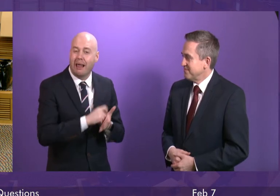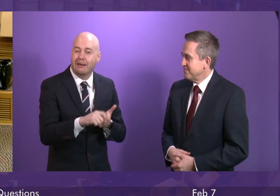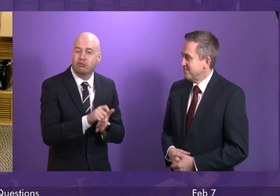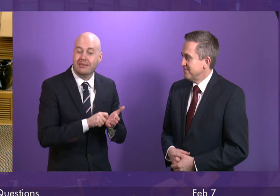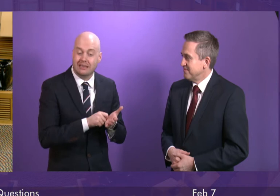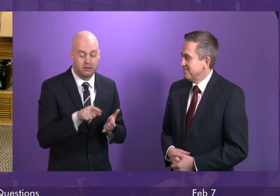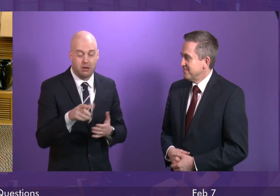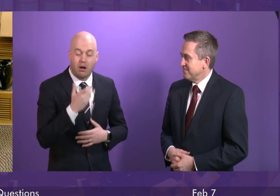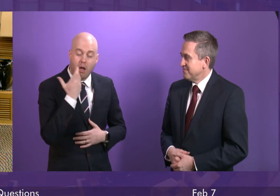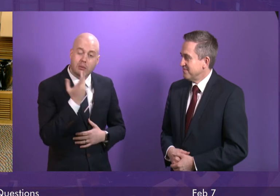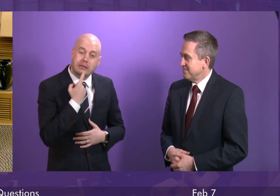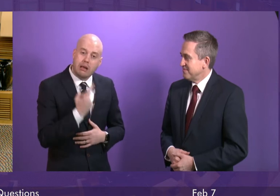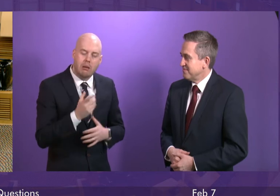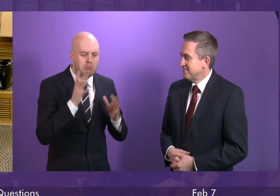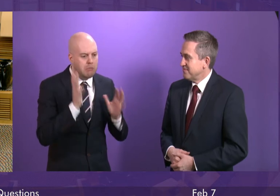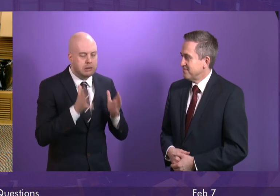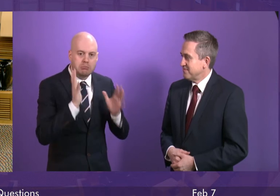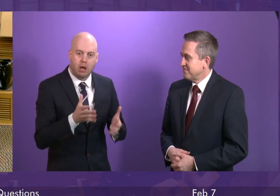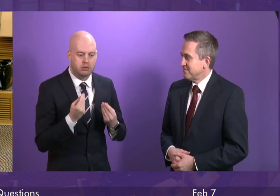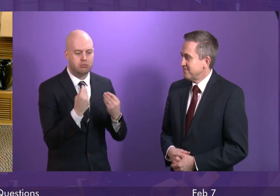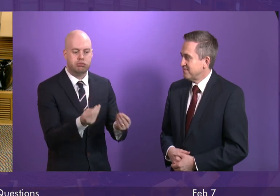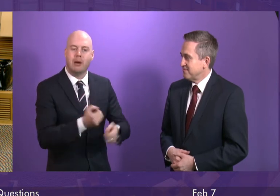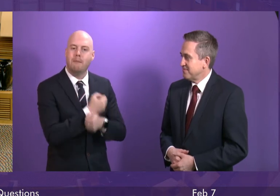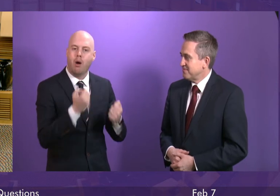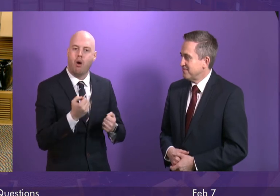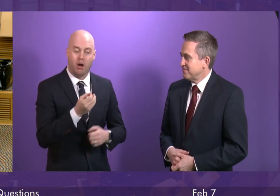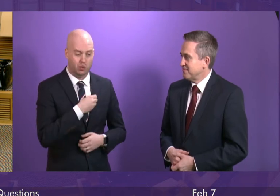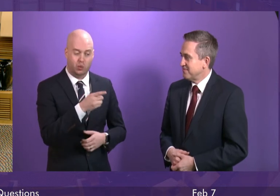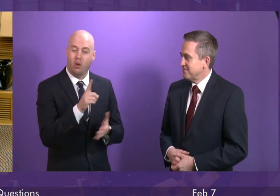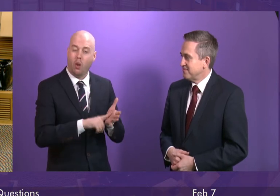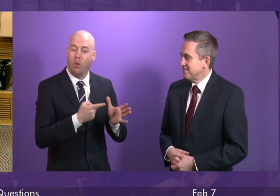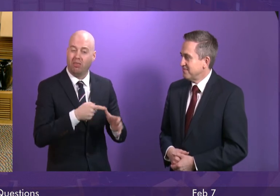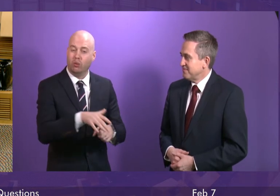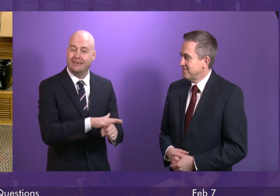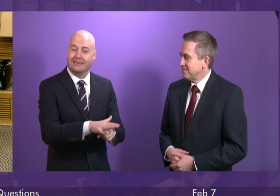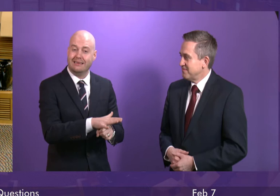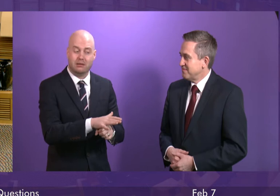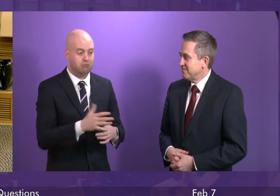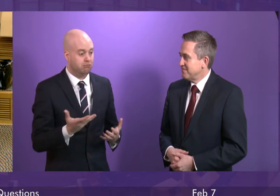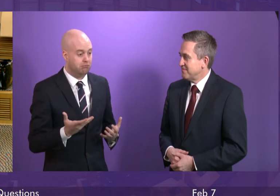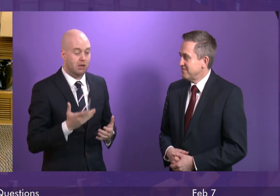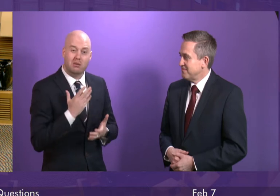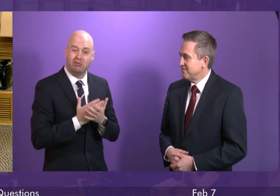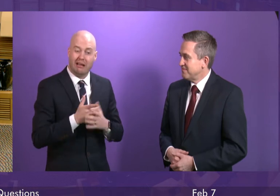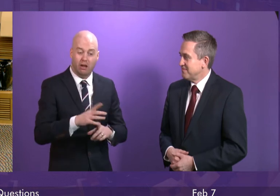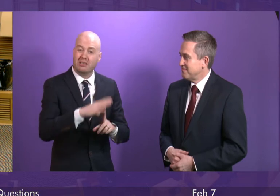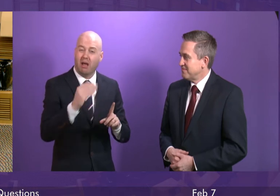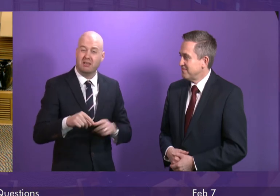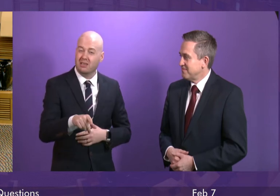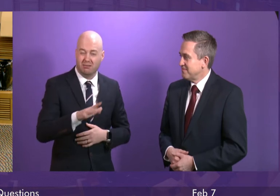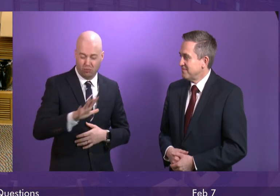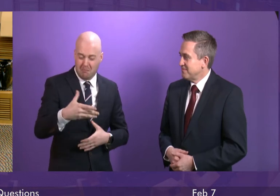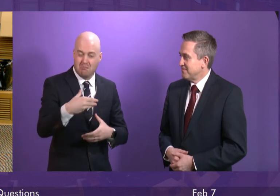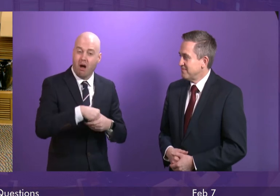to empower local authorities. The Scottish Government, when the Conservatives would play absolutely no part in the